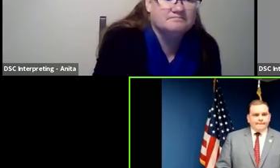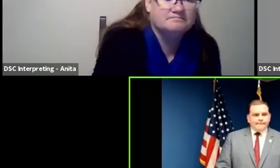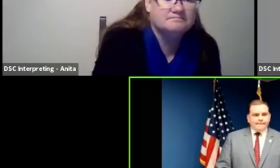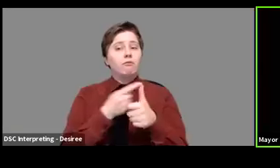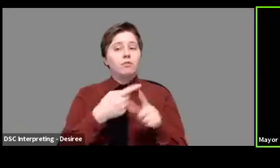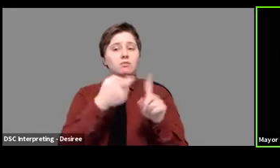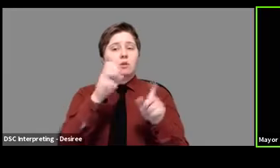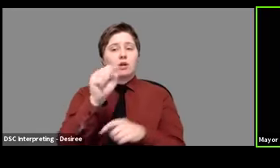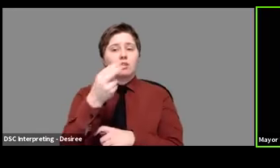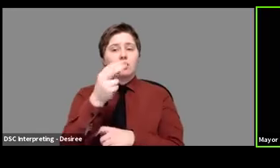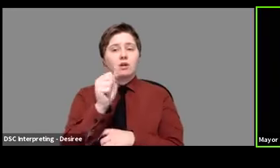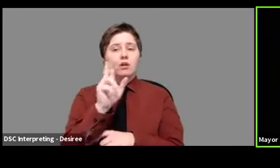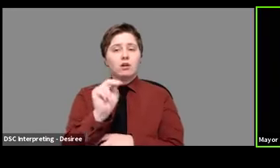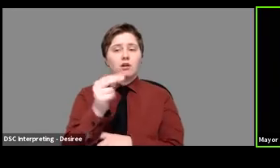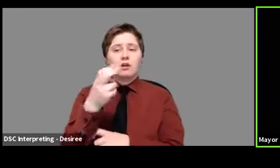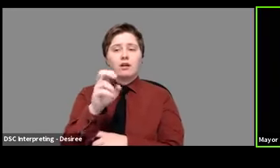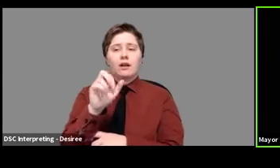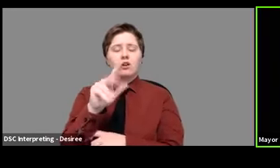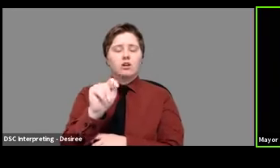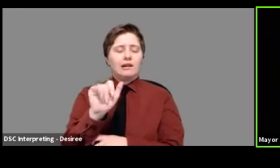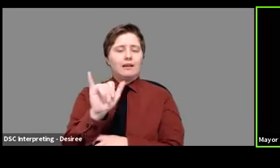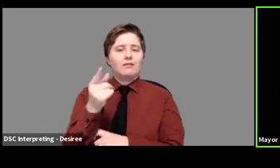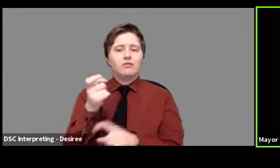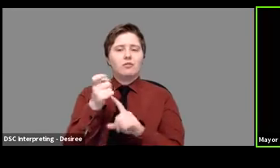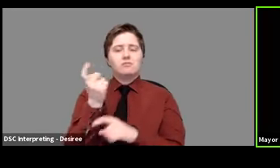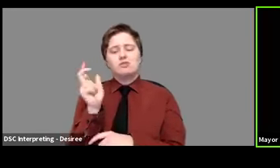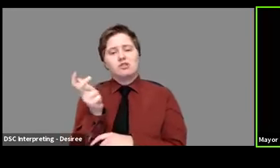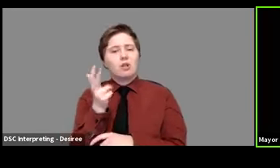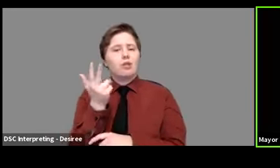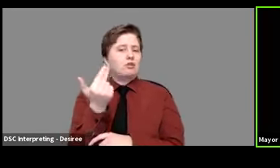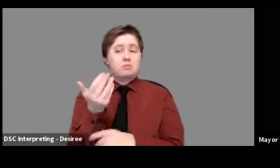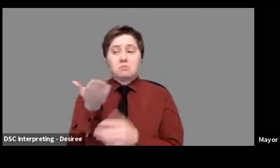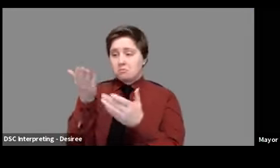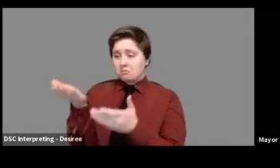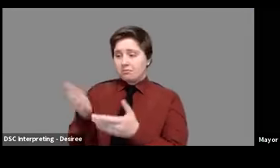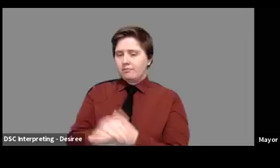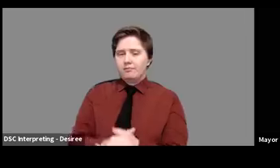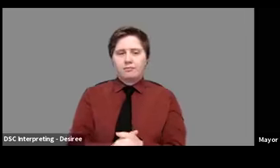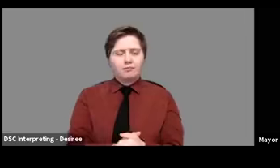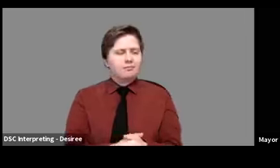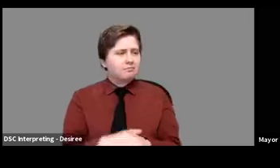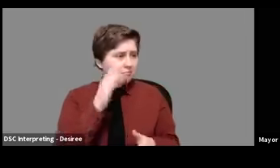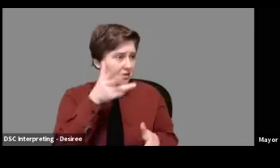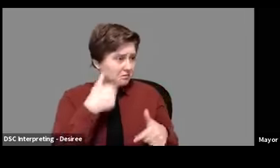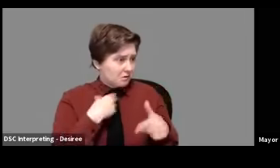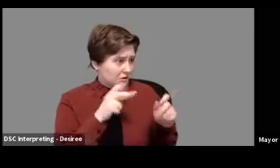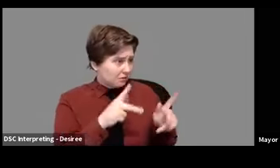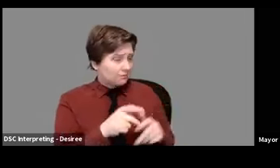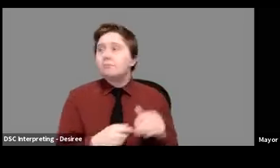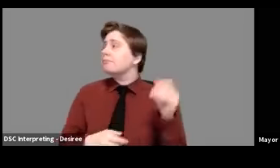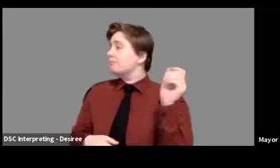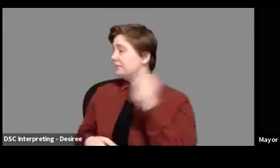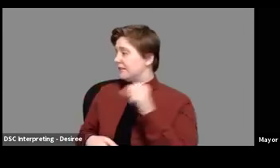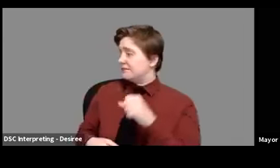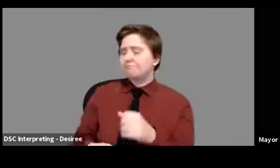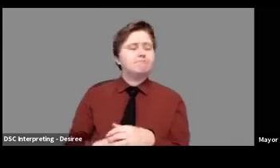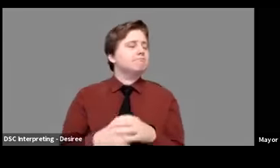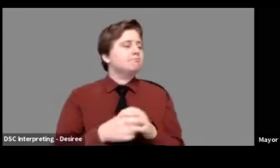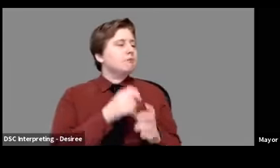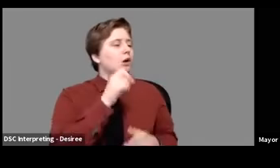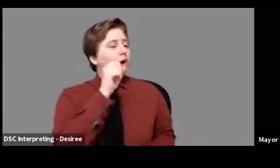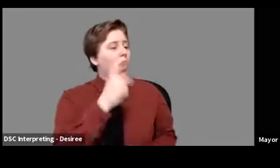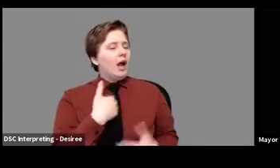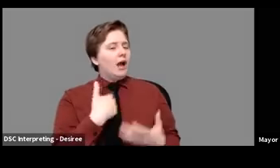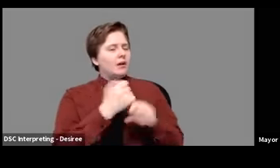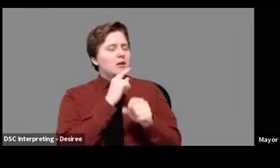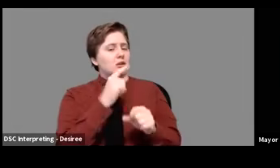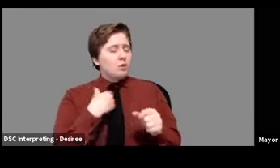from Sean Hegarty, channel 13. Sean? Yes, Mayor, can you hear me okay? Yes. Okay. I just want to make